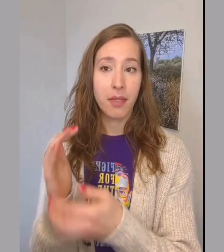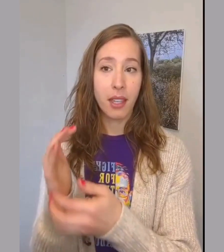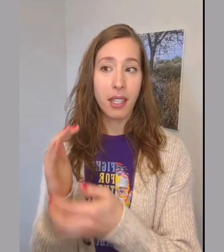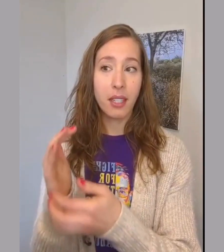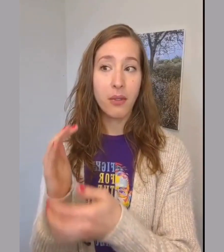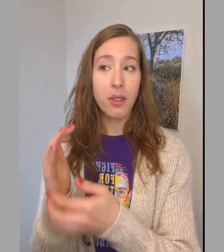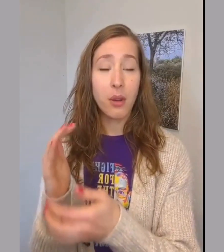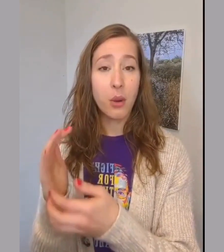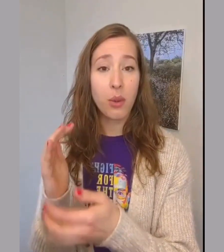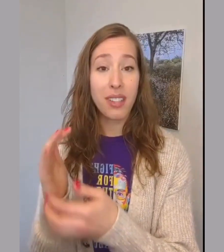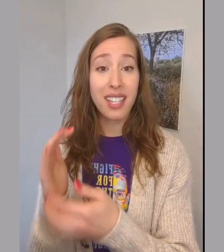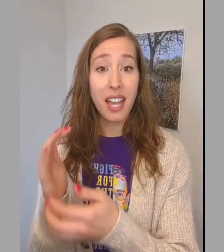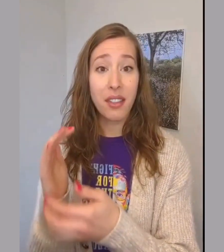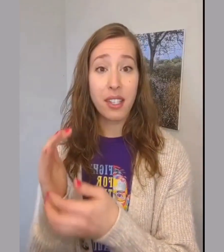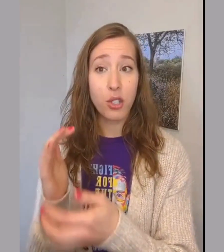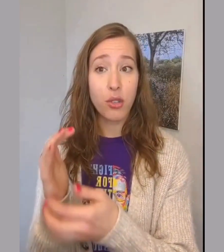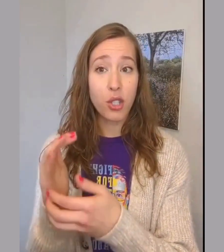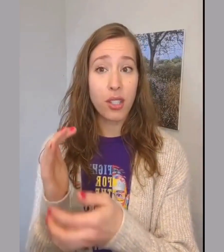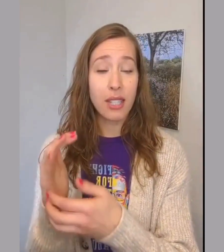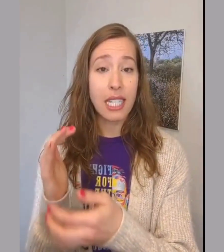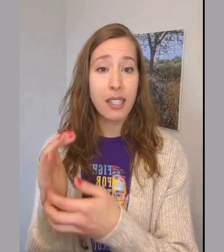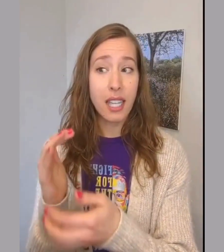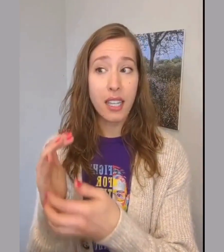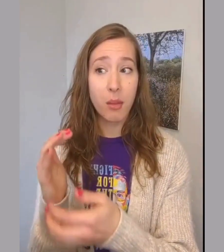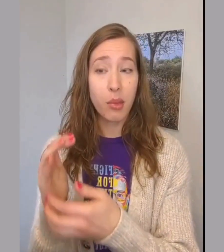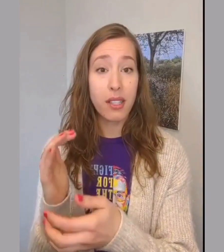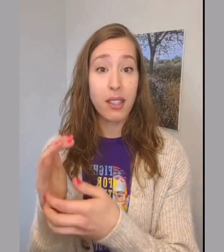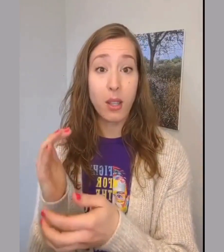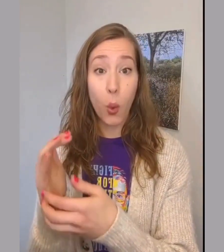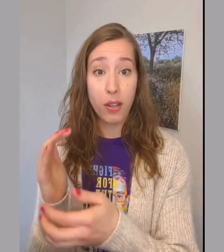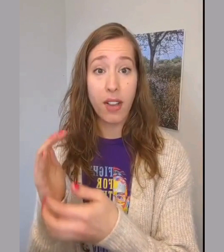Even though the death and destruction that is taking place is horrifying.